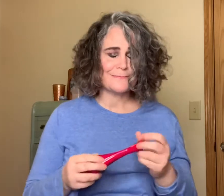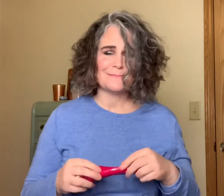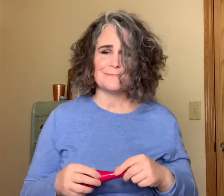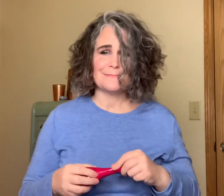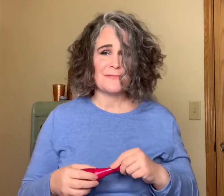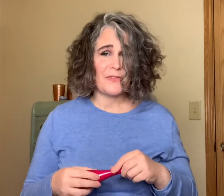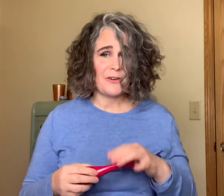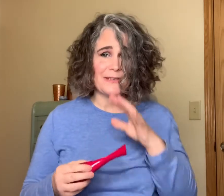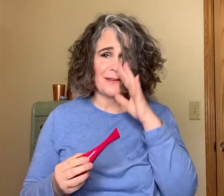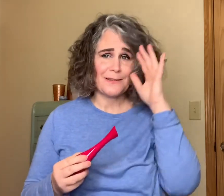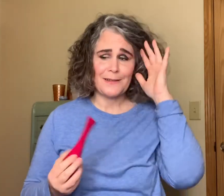very sexy